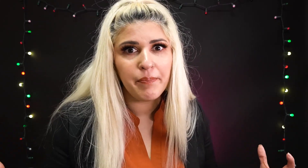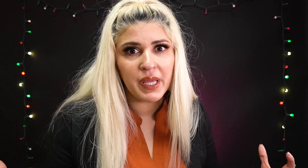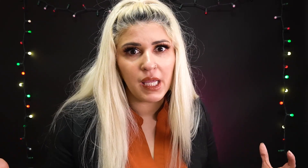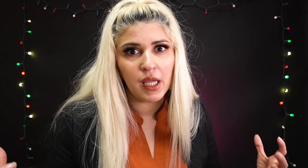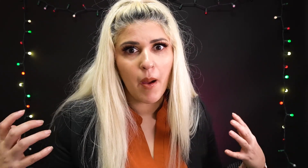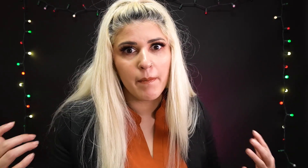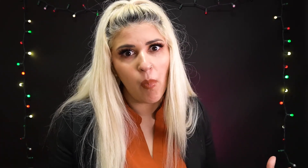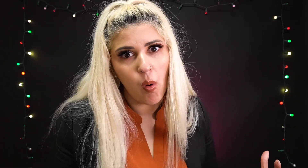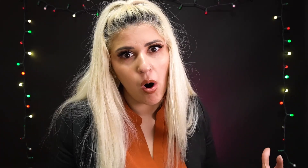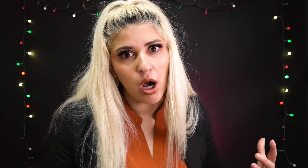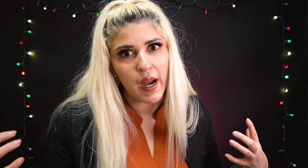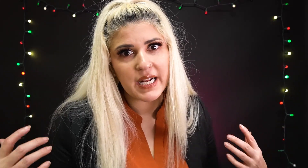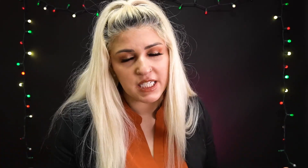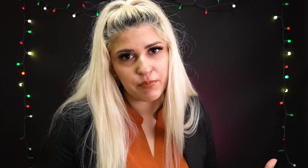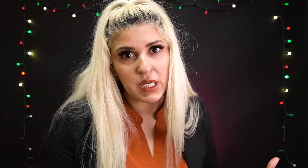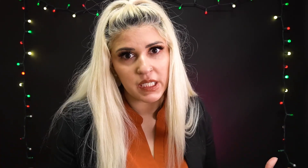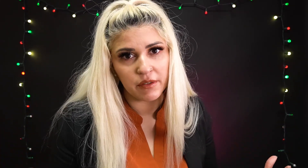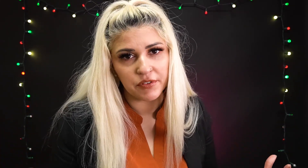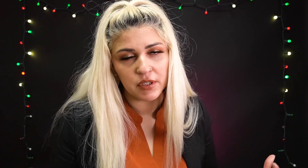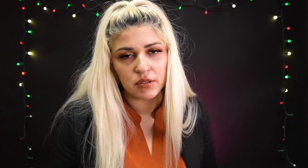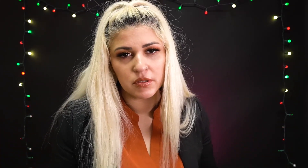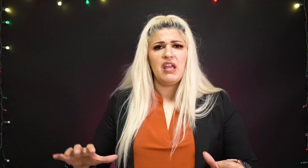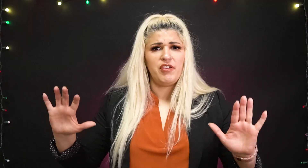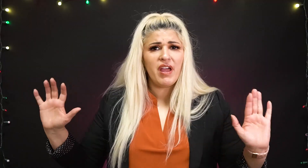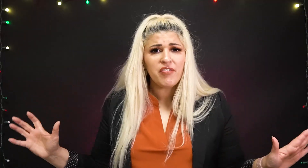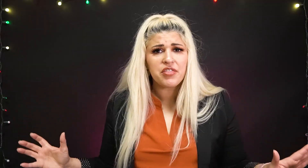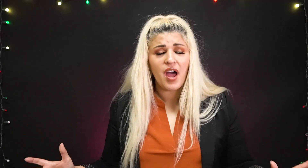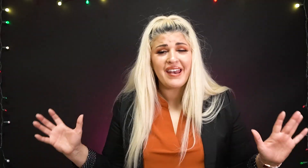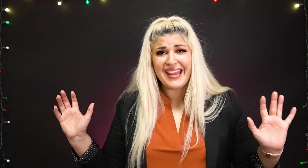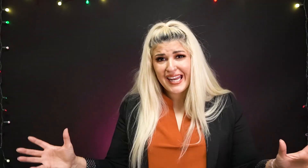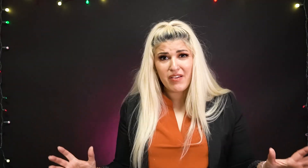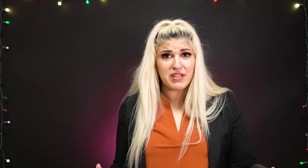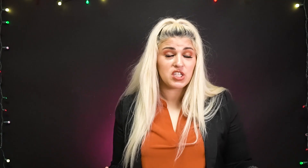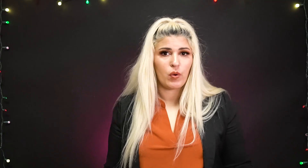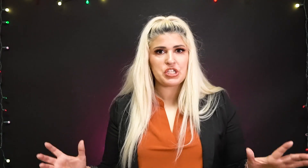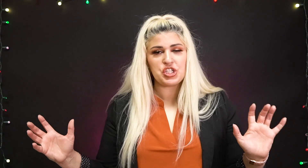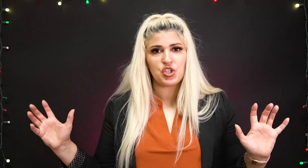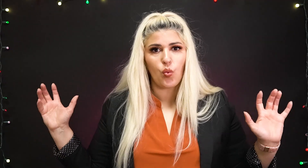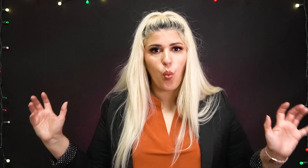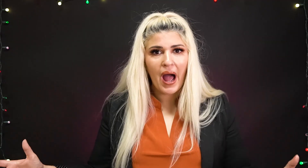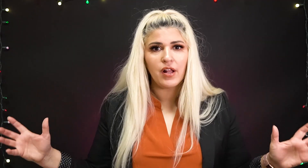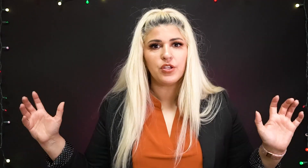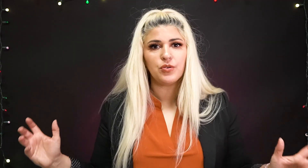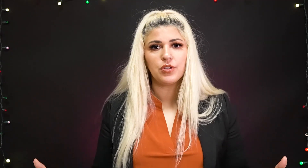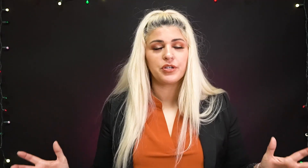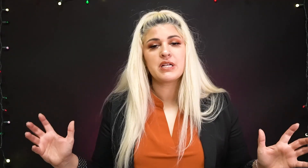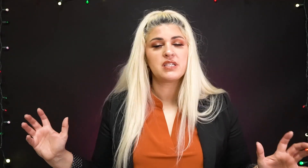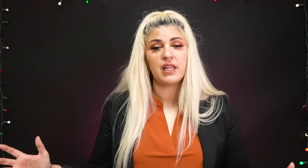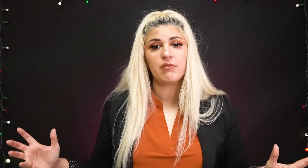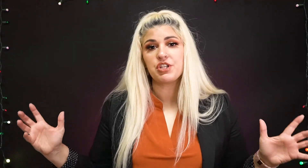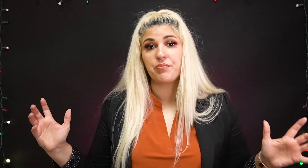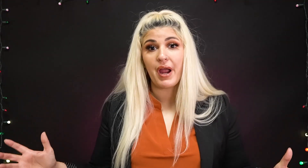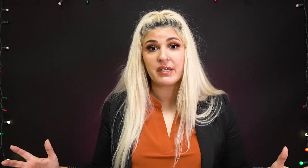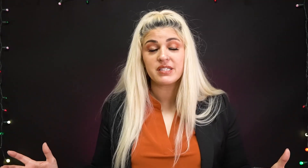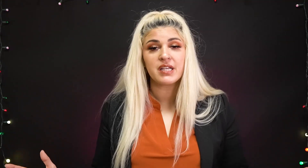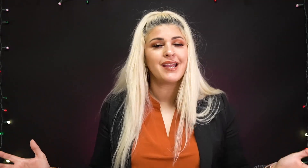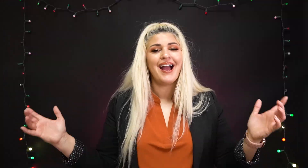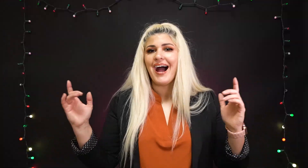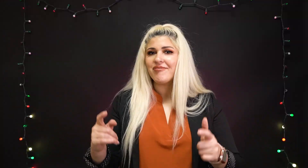be more expressive if you've ever thought any of these questions while you're learning sign language and practicing i've